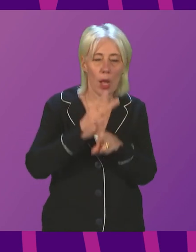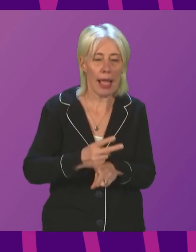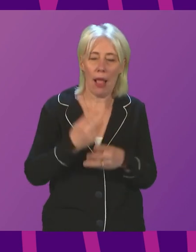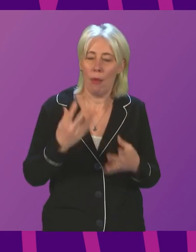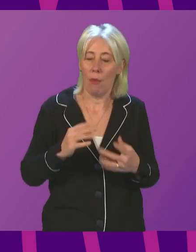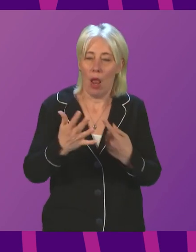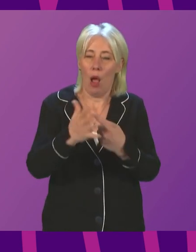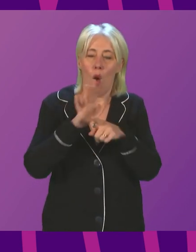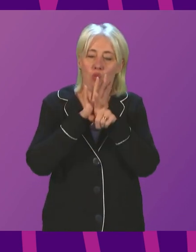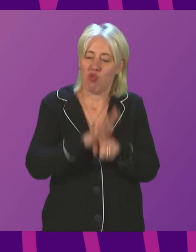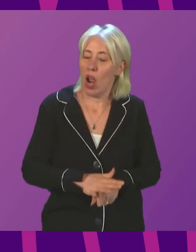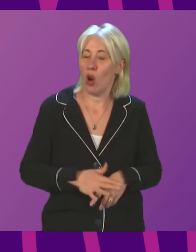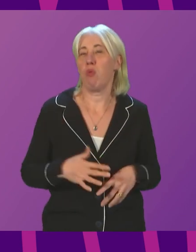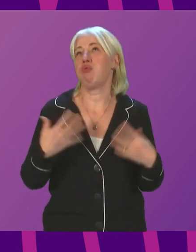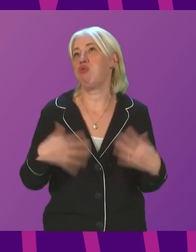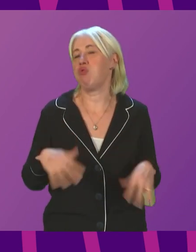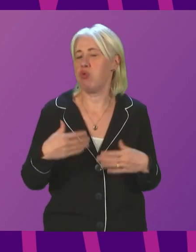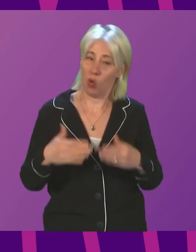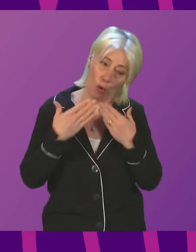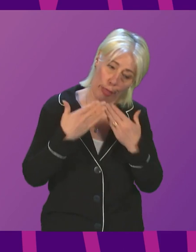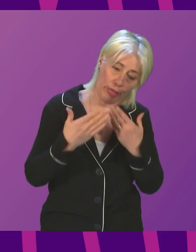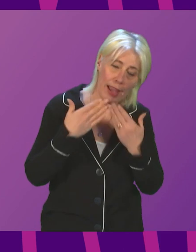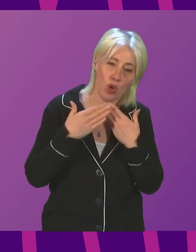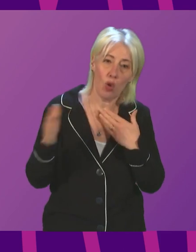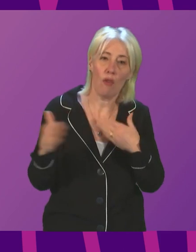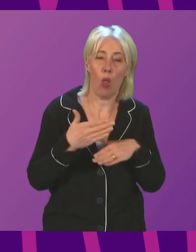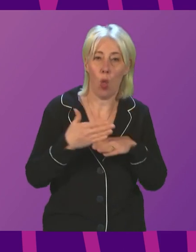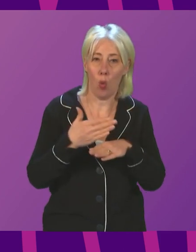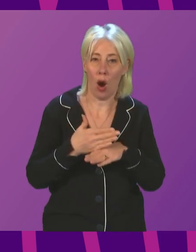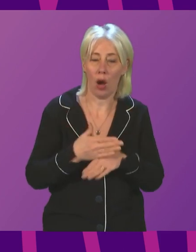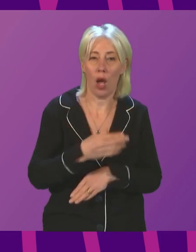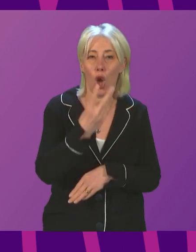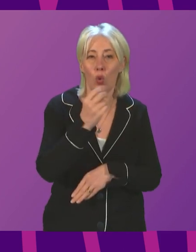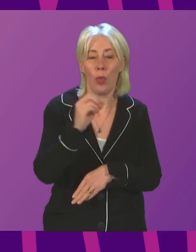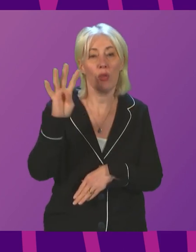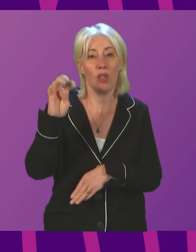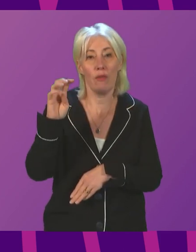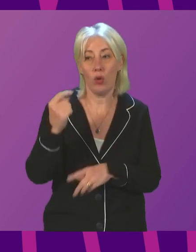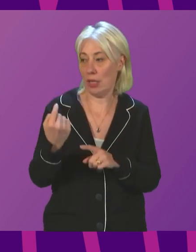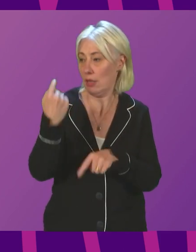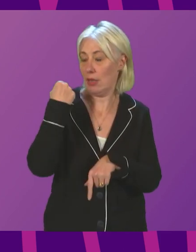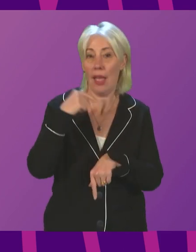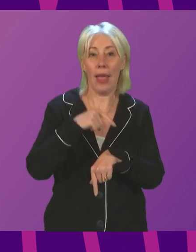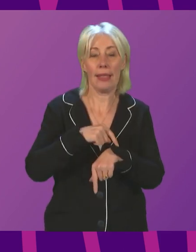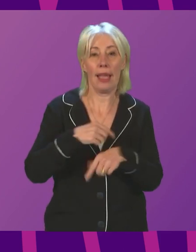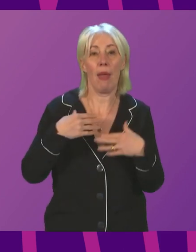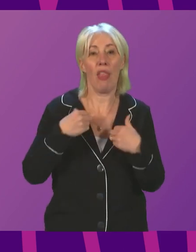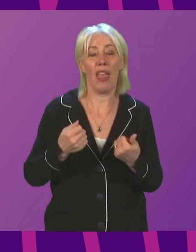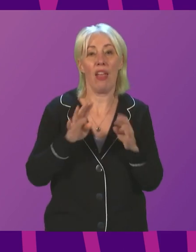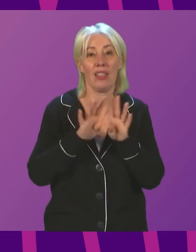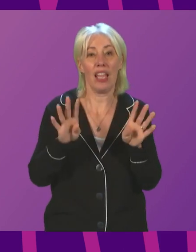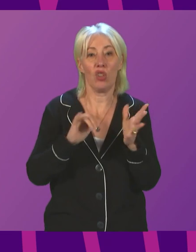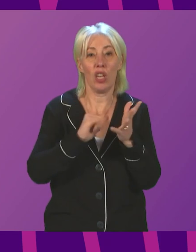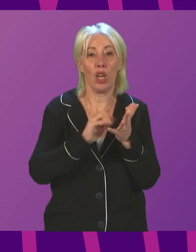unimaginable pressure and I would like to thank them for what they do. In 2014, the then Health Secretary Shona Robeson said that she would